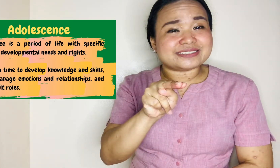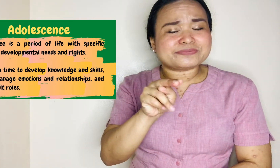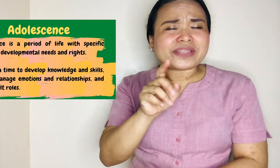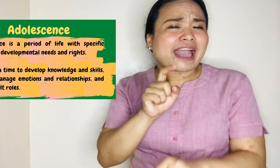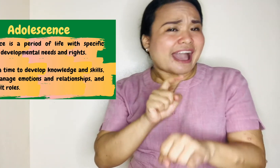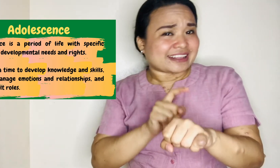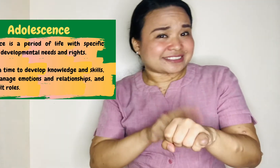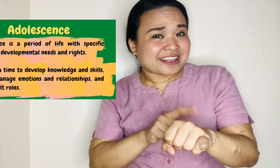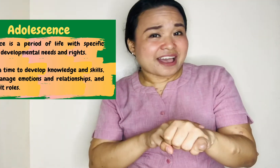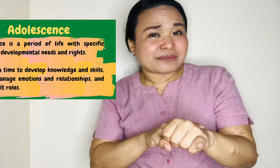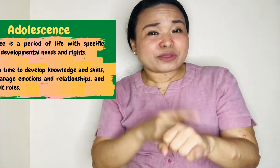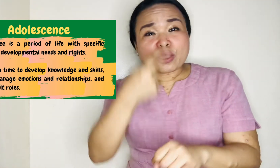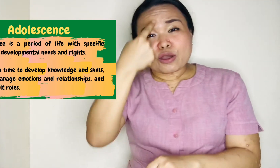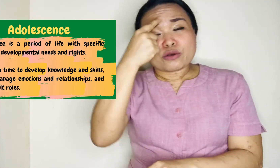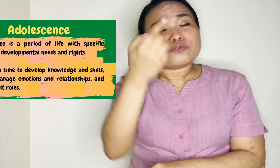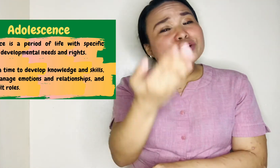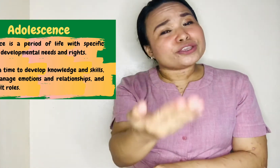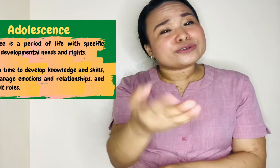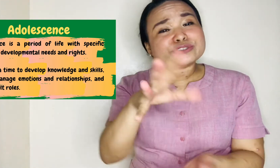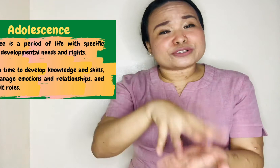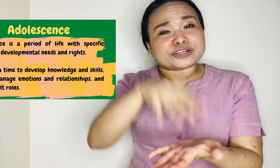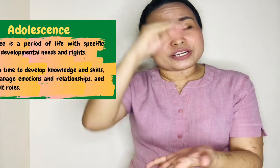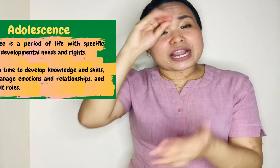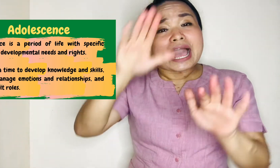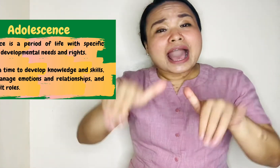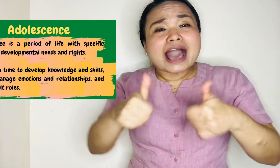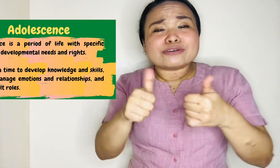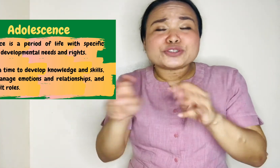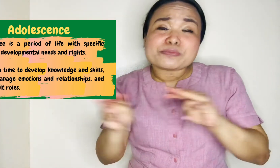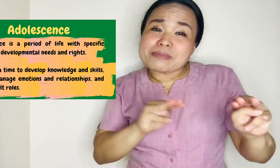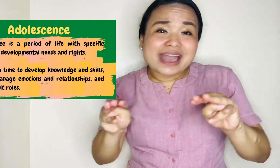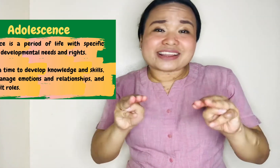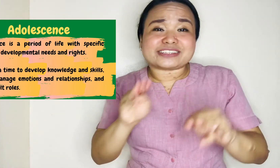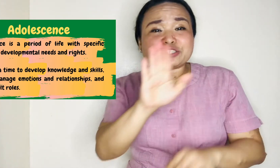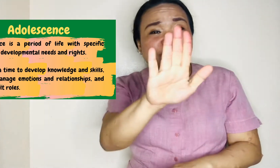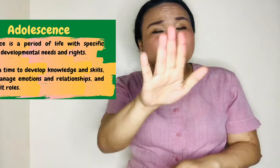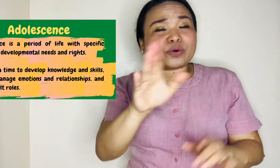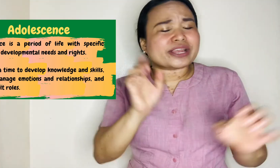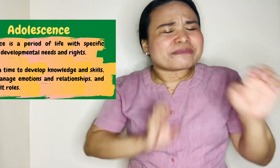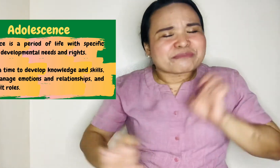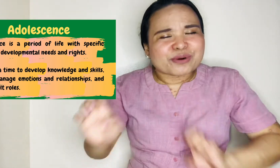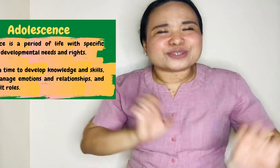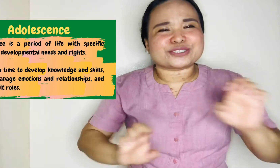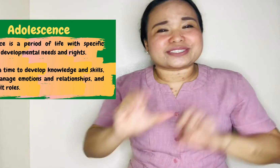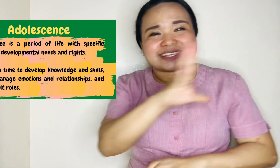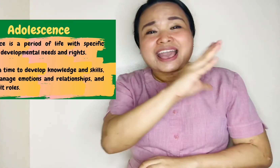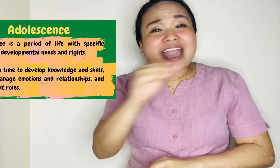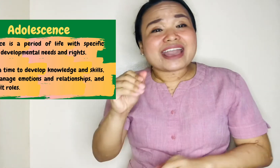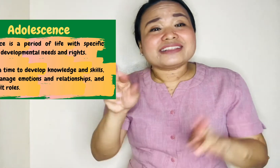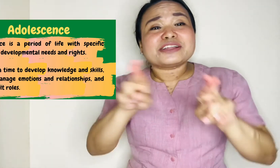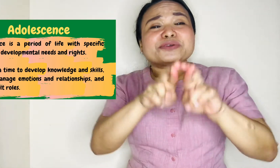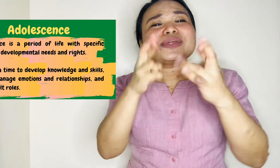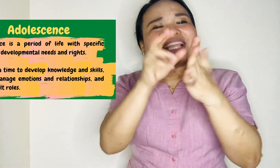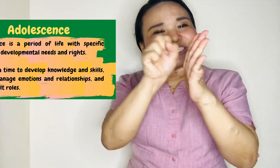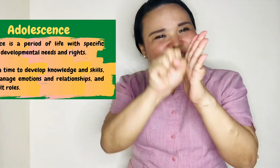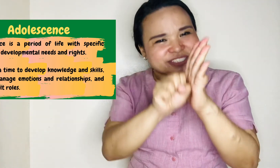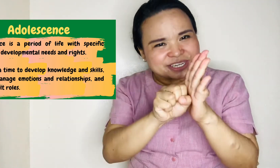A time for you to learn how to manage your emotions and relationship.